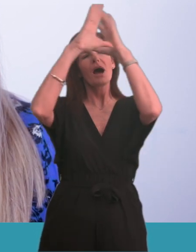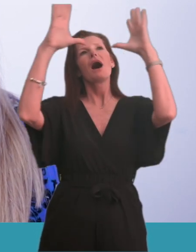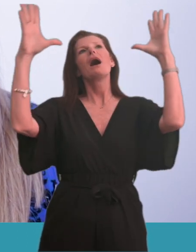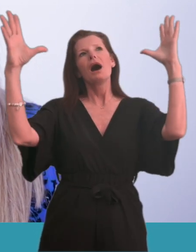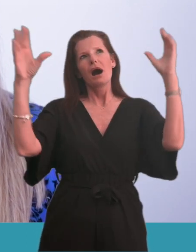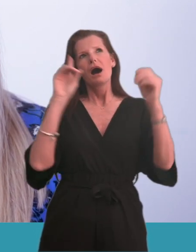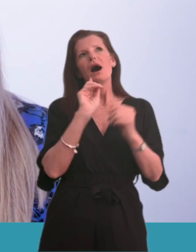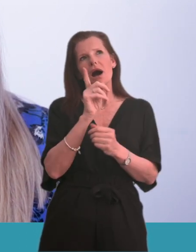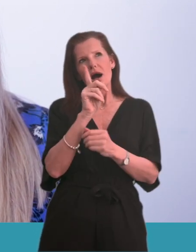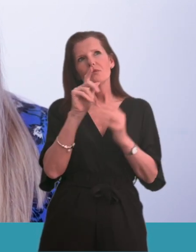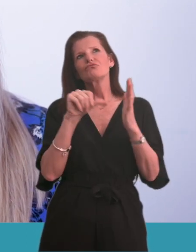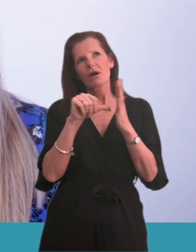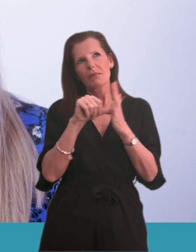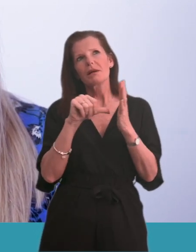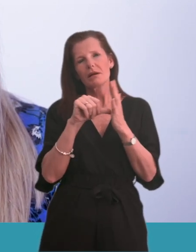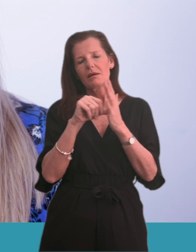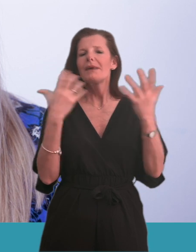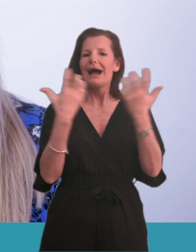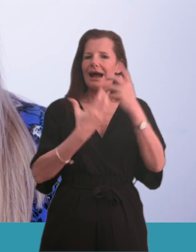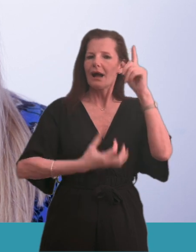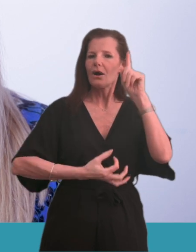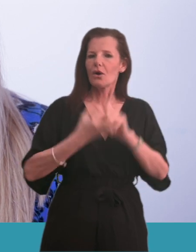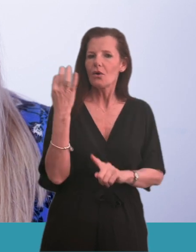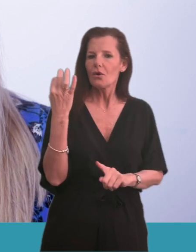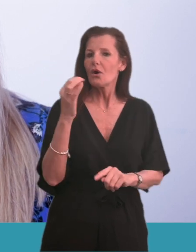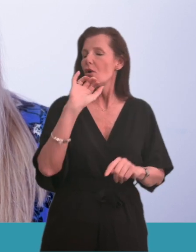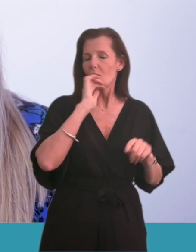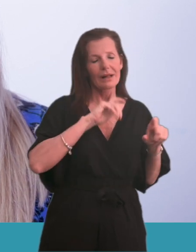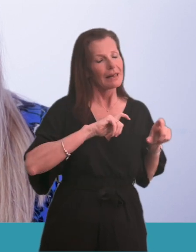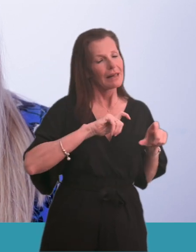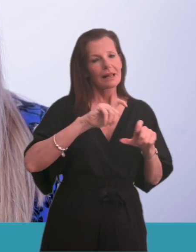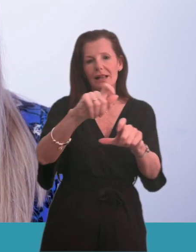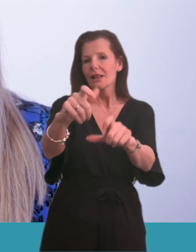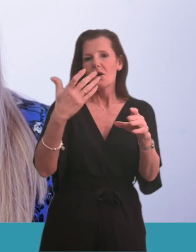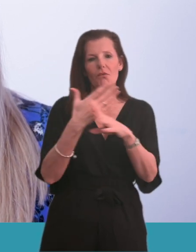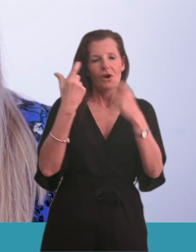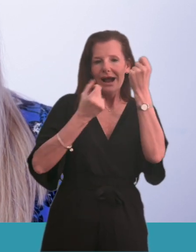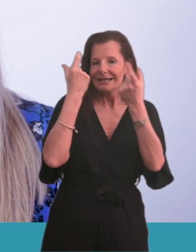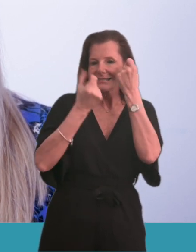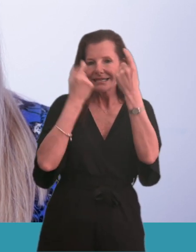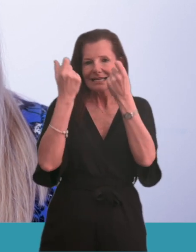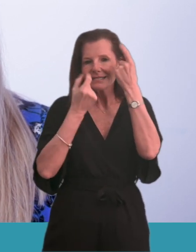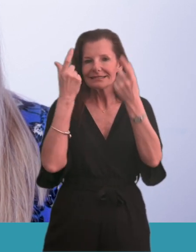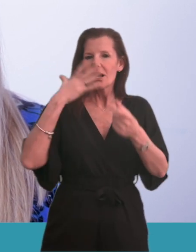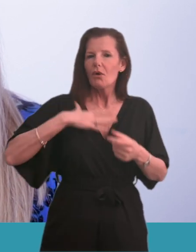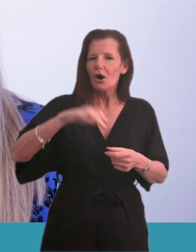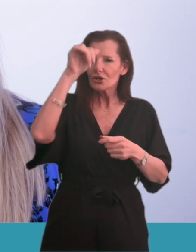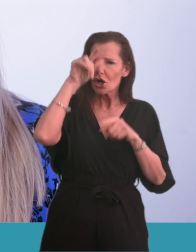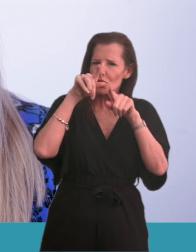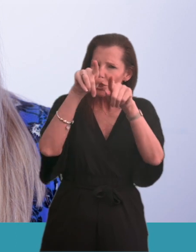and think about how to make services better. We will keep working on our ideas. We want to keep hearing what you think to make sure